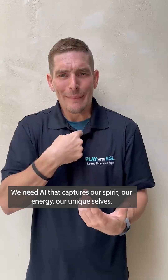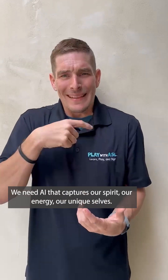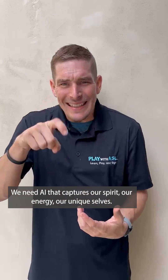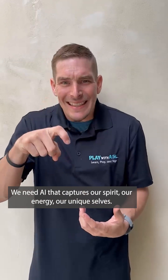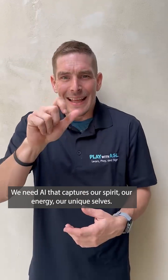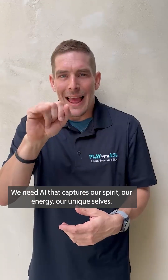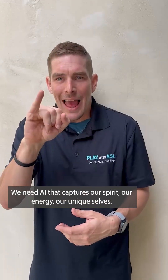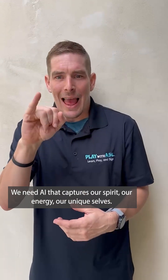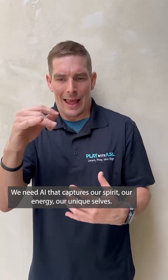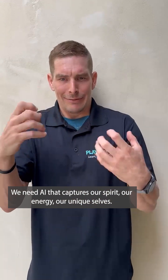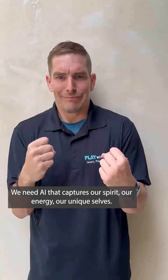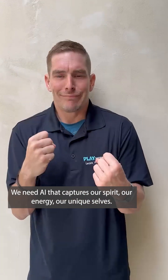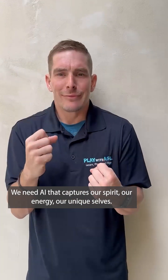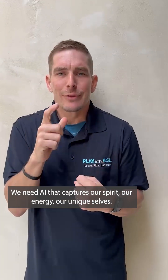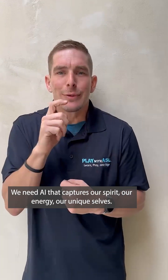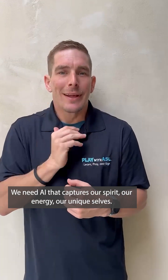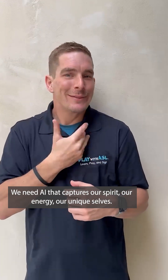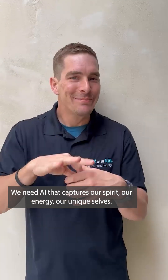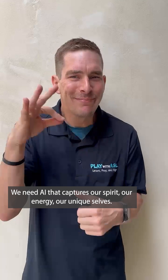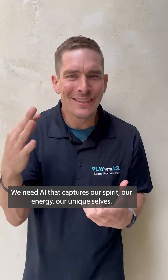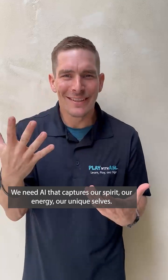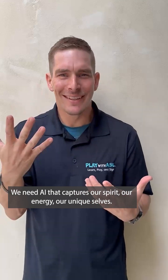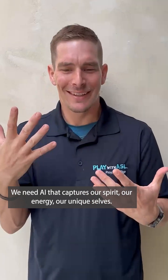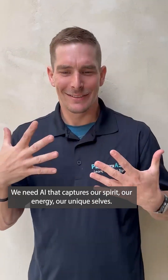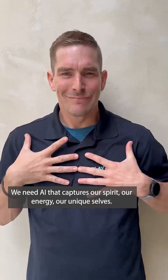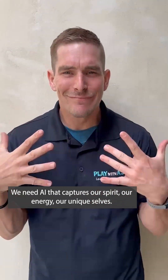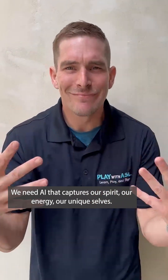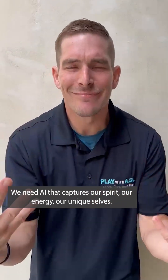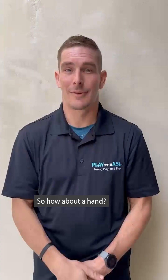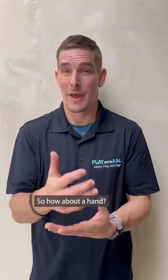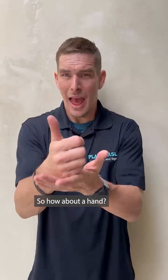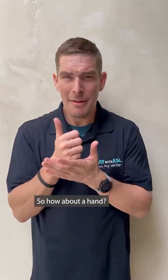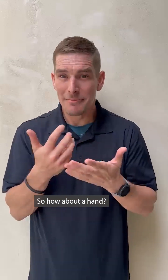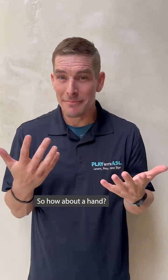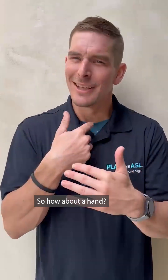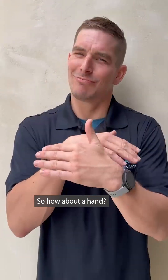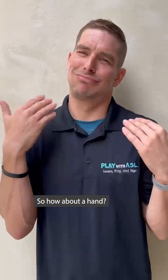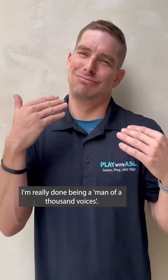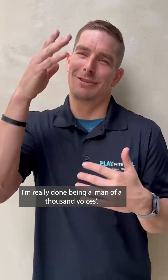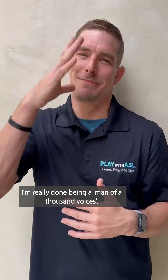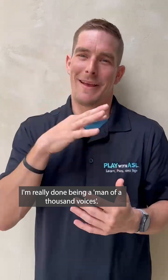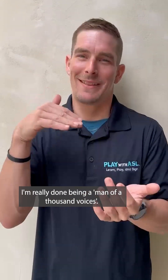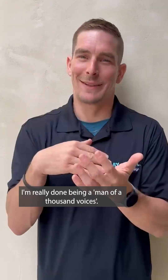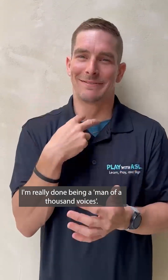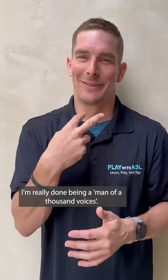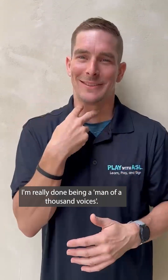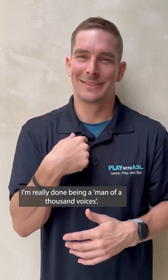We need AI that captures our spirit, our energy, our unique selves. So, how about a hand? I'm really done being a man of a thousand